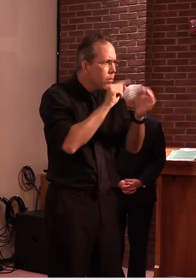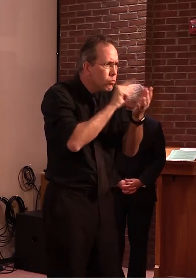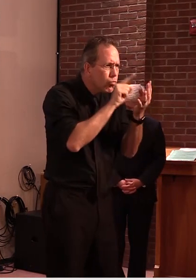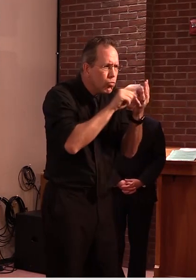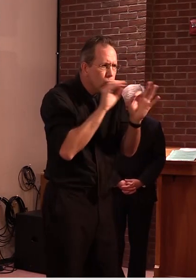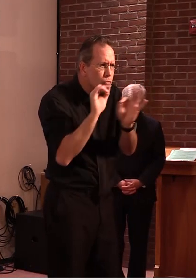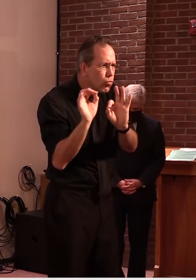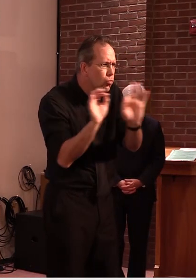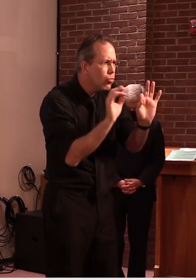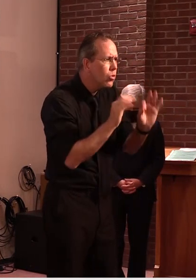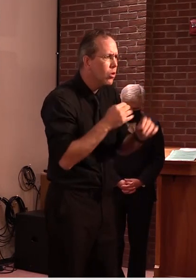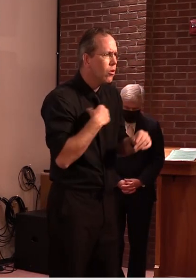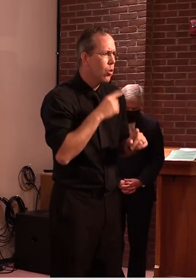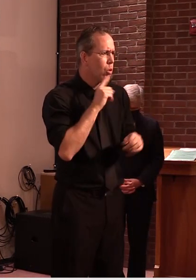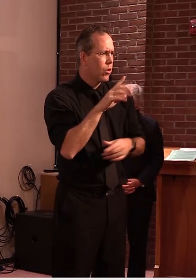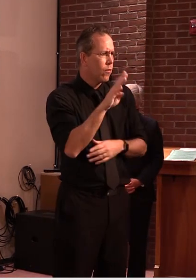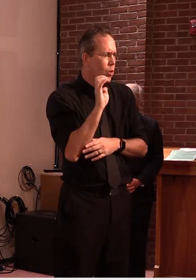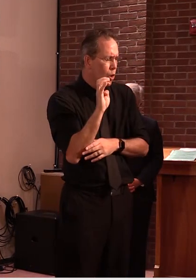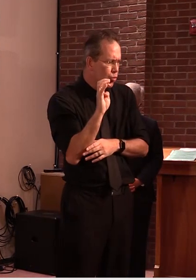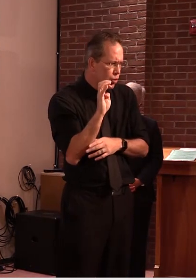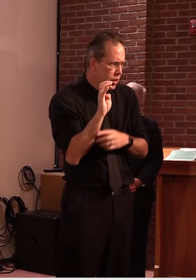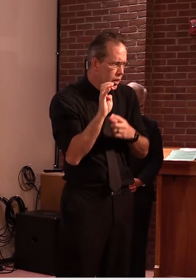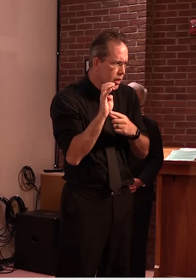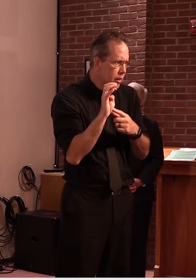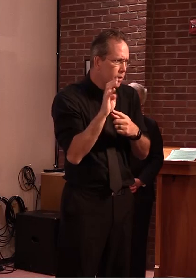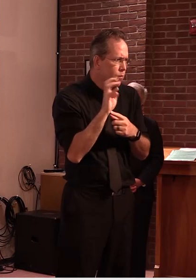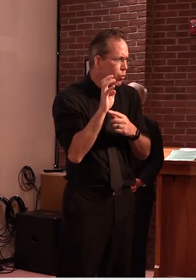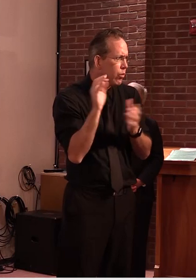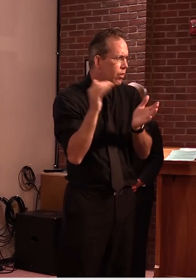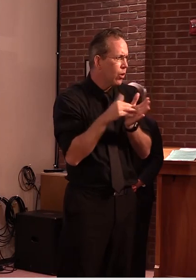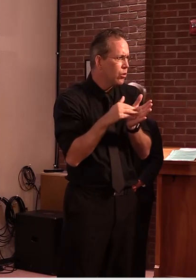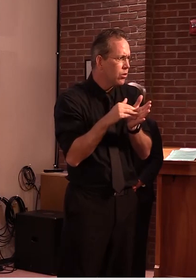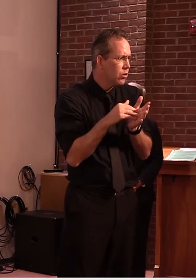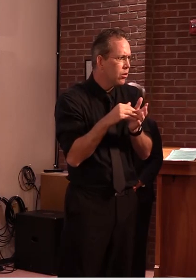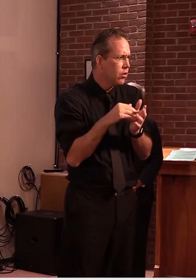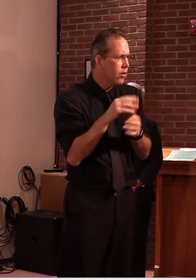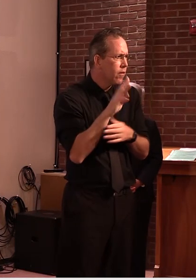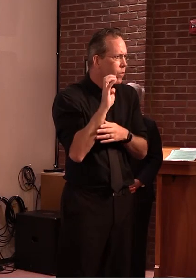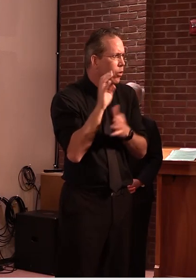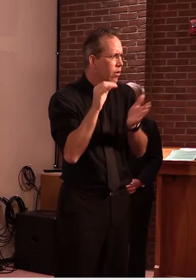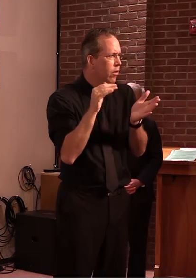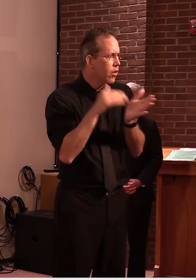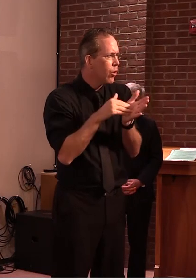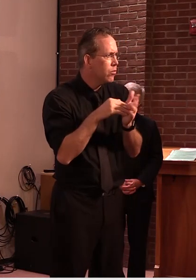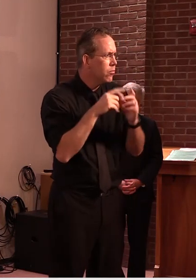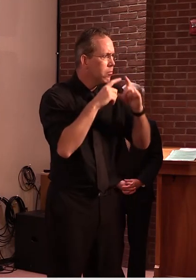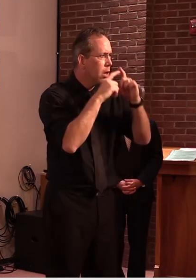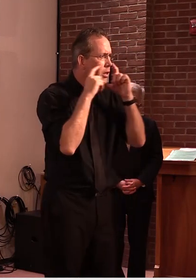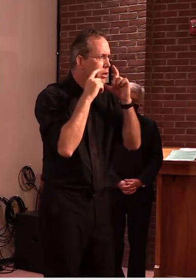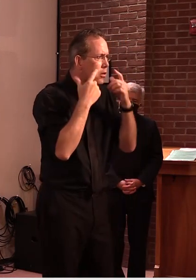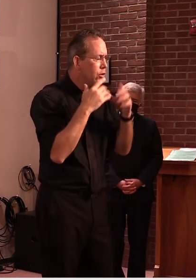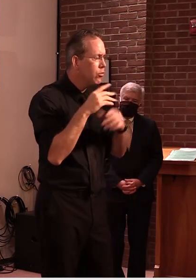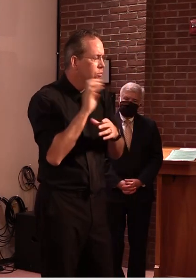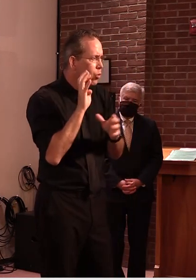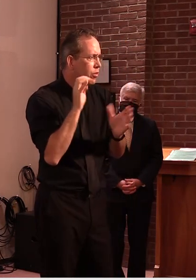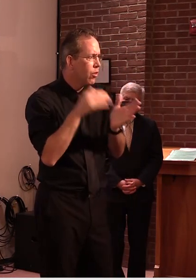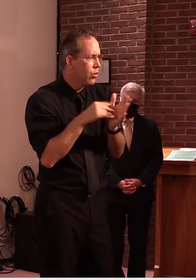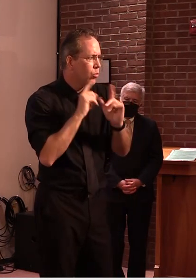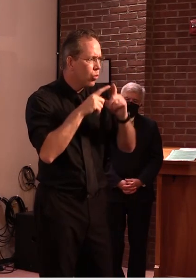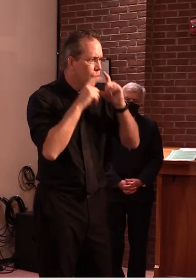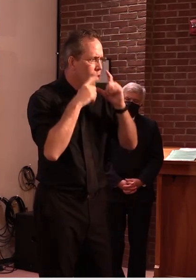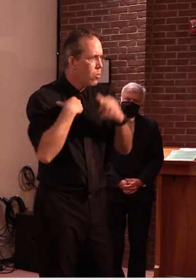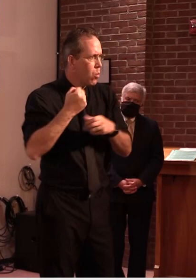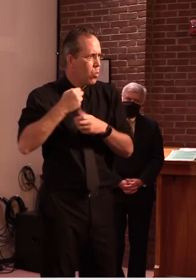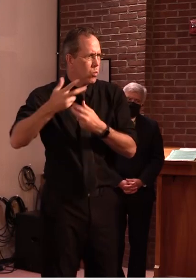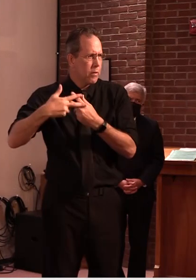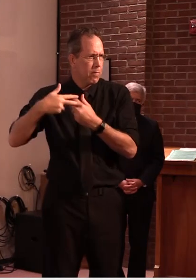95 masks uh to the school um equated to about 10 per teacher um but we'll we're working hard at the